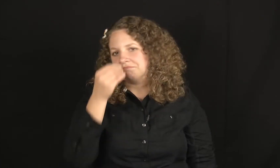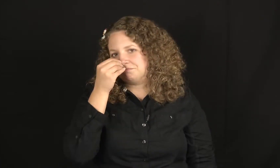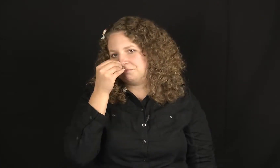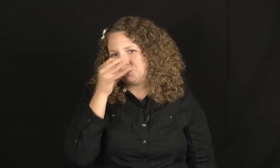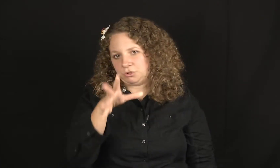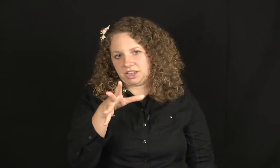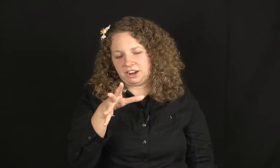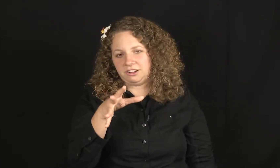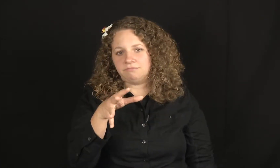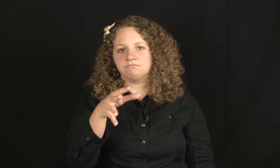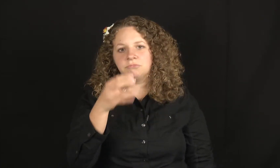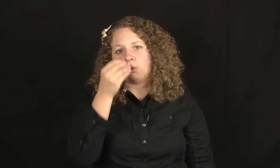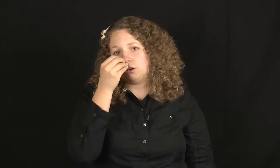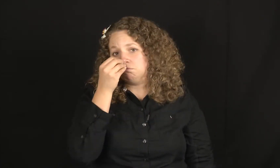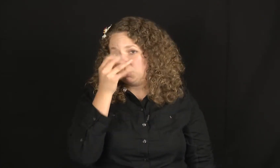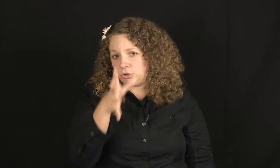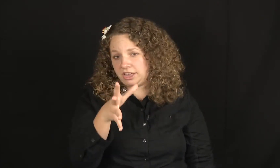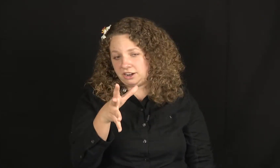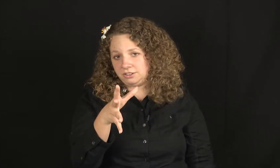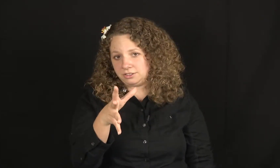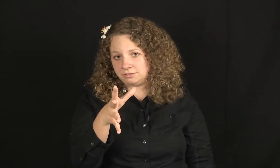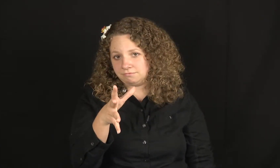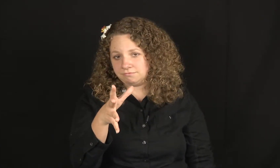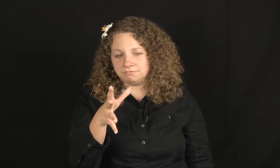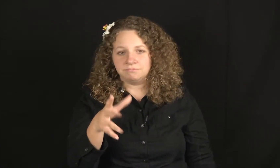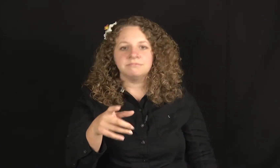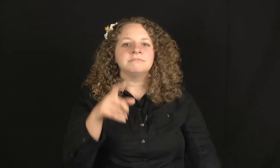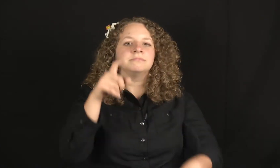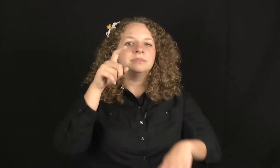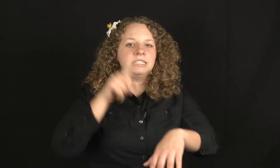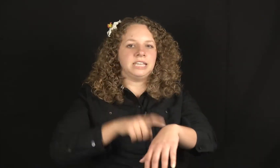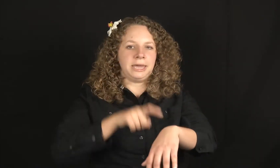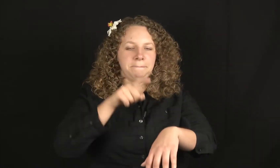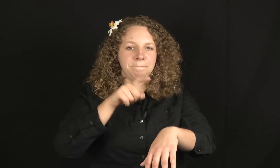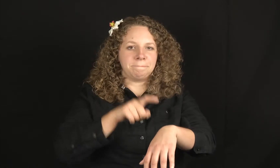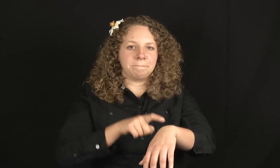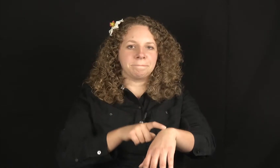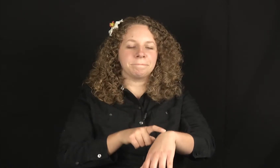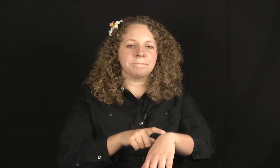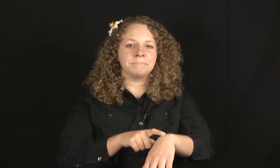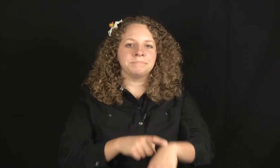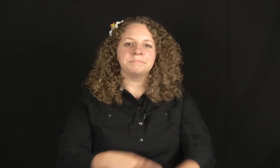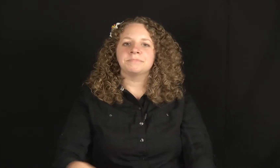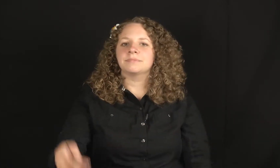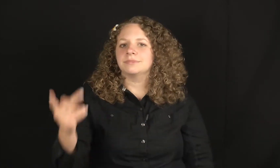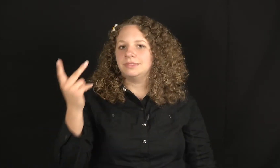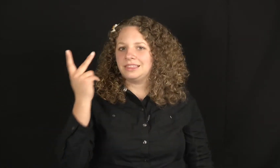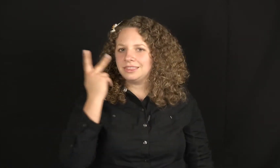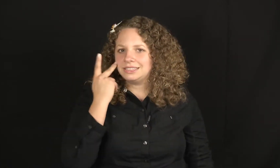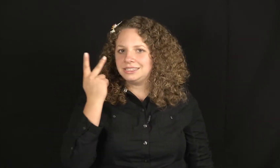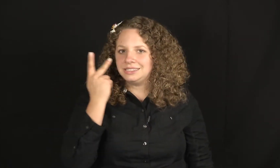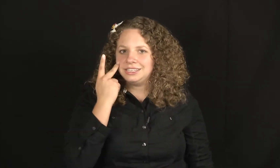Don't care, or who cares. Time. Let's see.